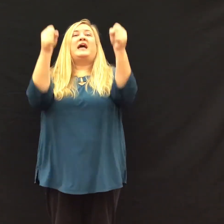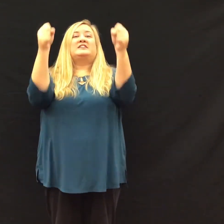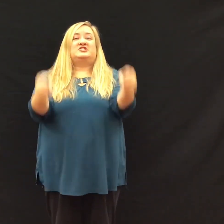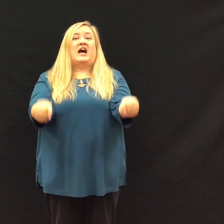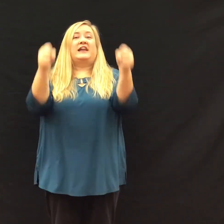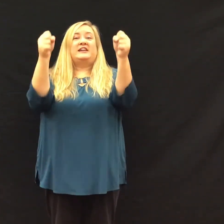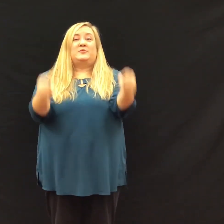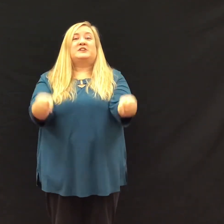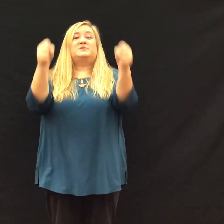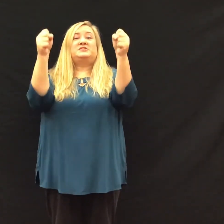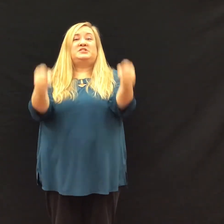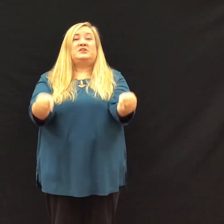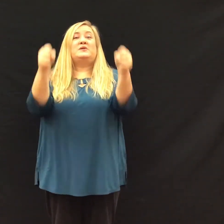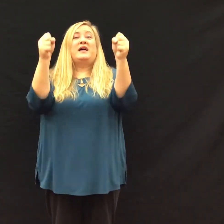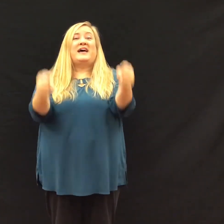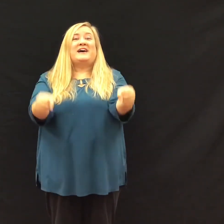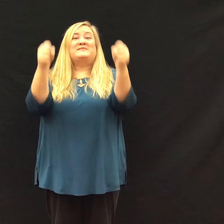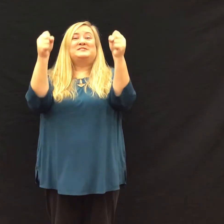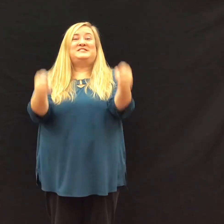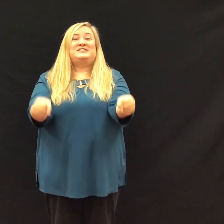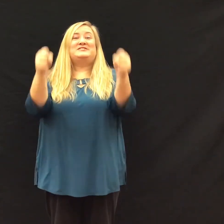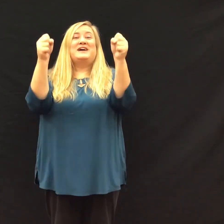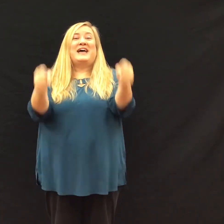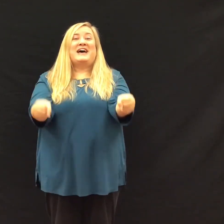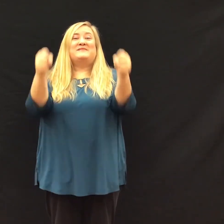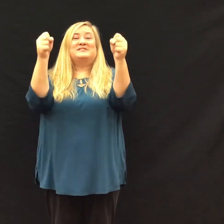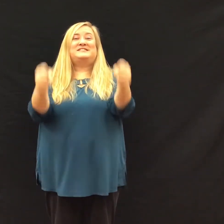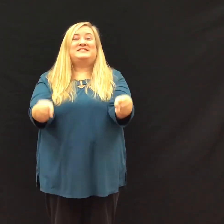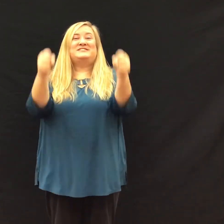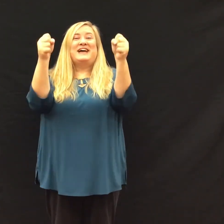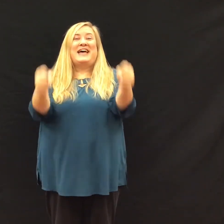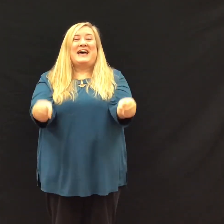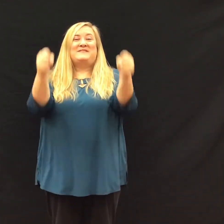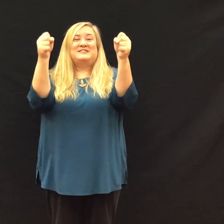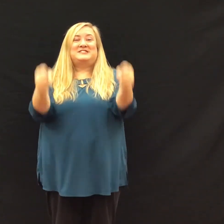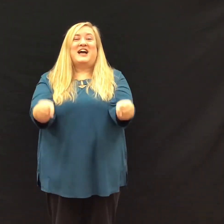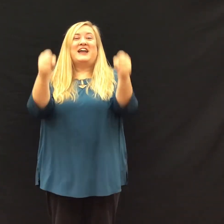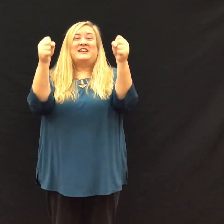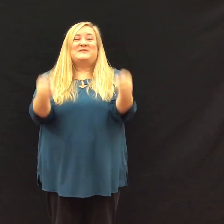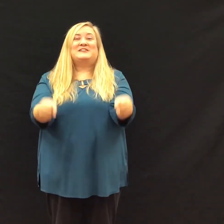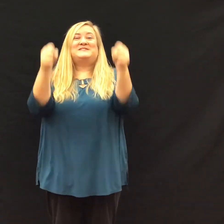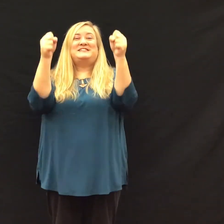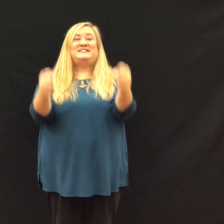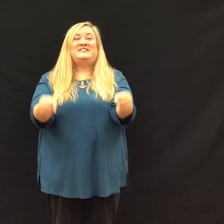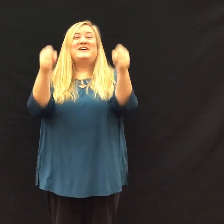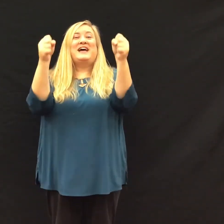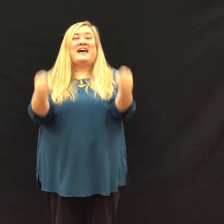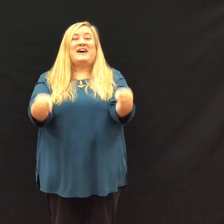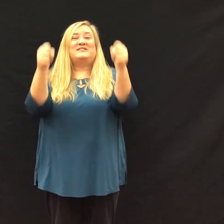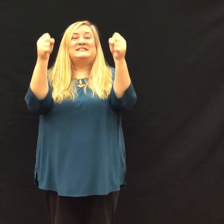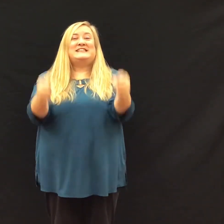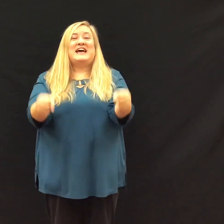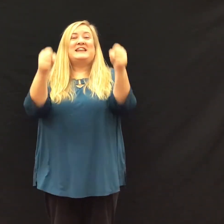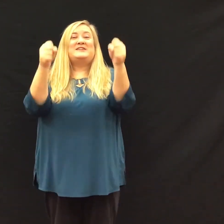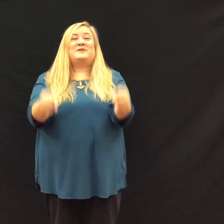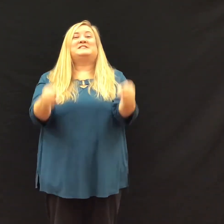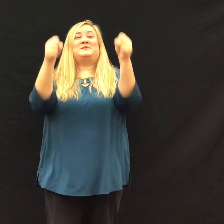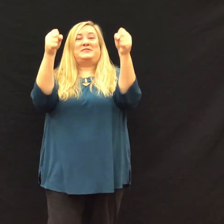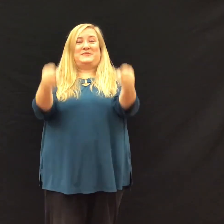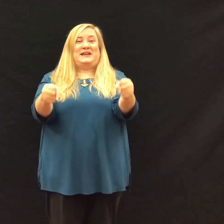Johnny works with two hammers, two hammers, two hammers. Johnny works with two hammers then he works with three.